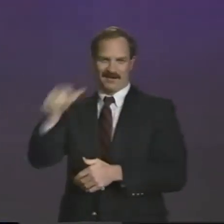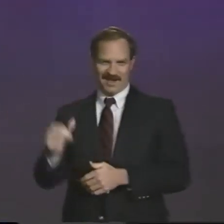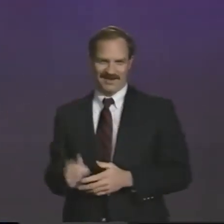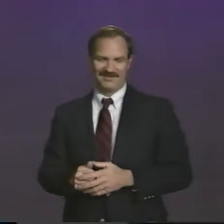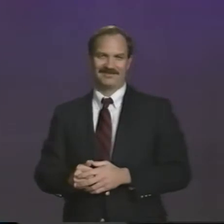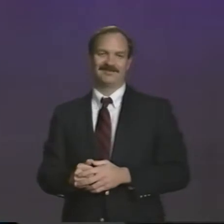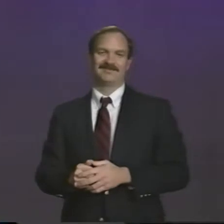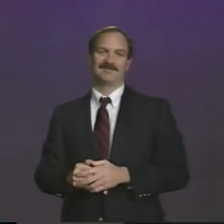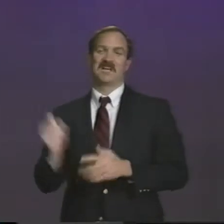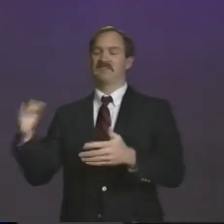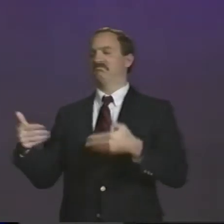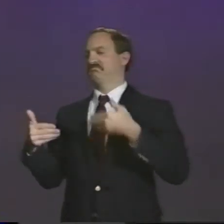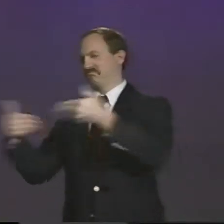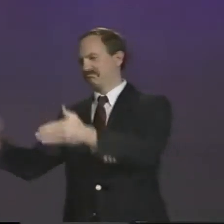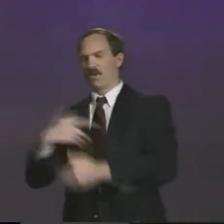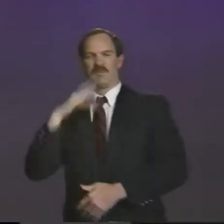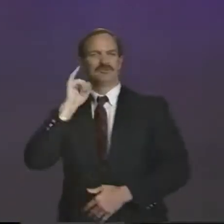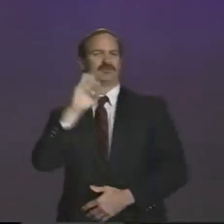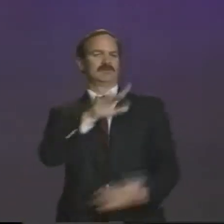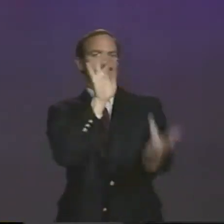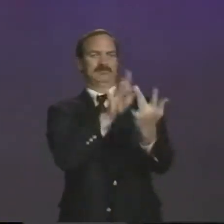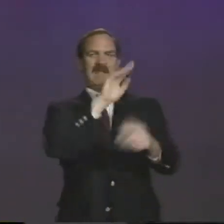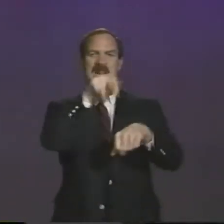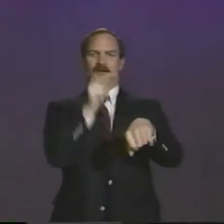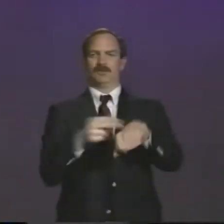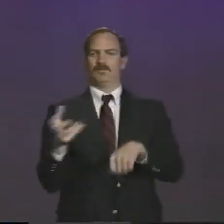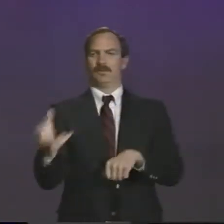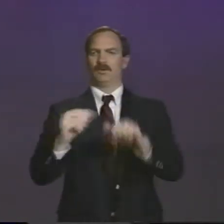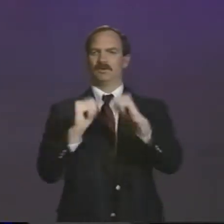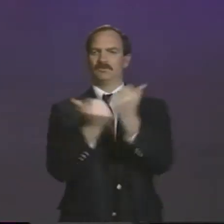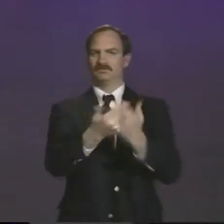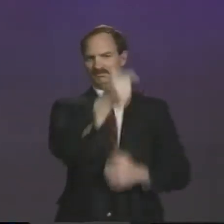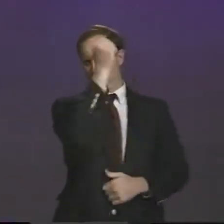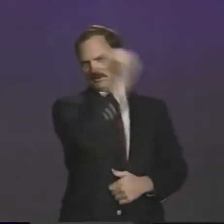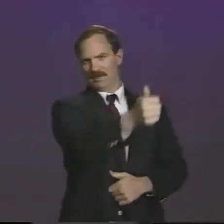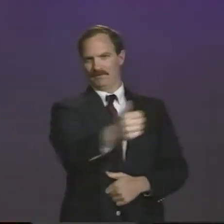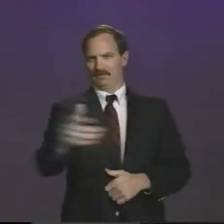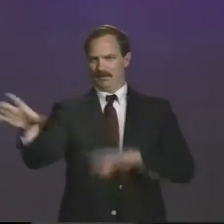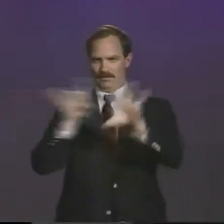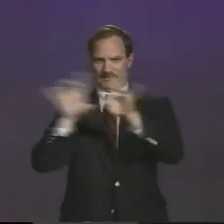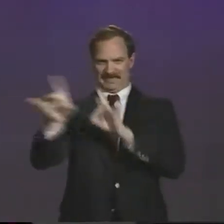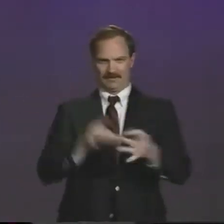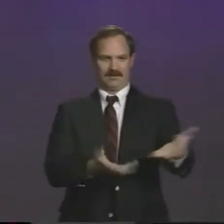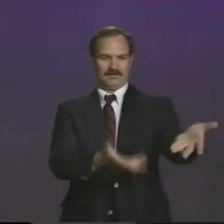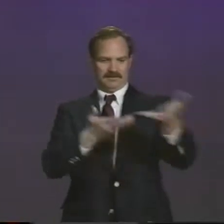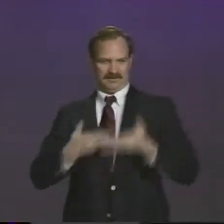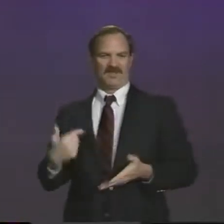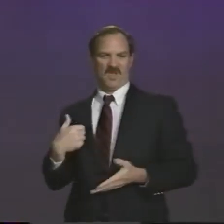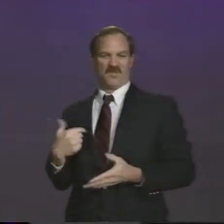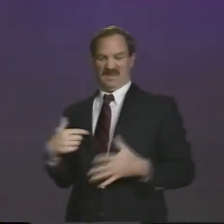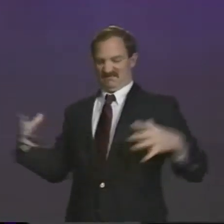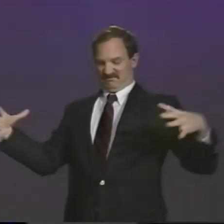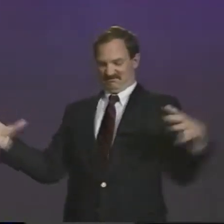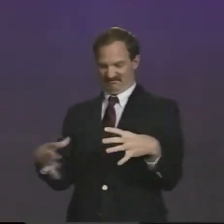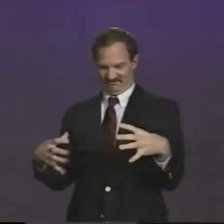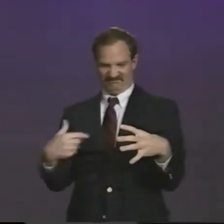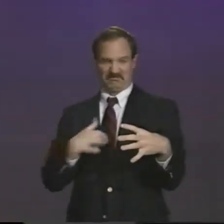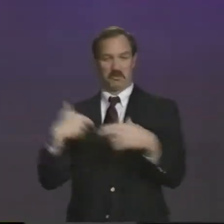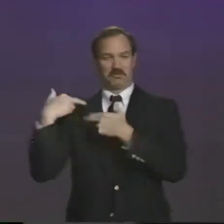we'll find out whether or not this is going to go or not. If it does, then what will happen is that they'll just have to contact the National Bowling Association